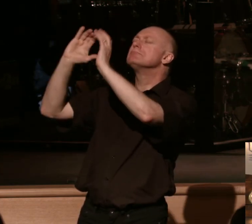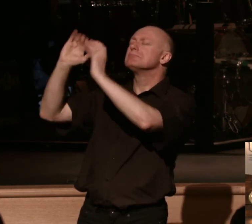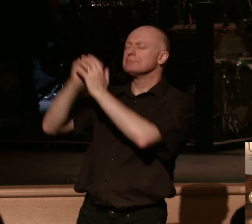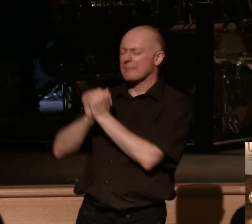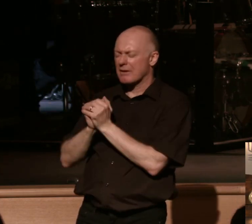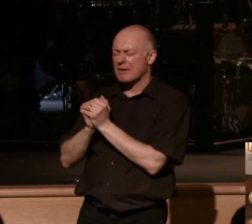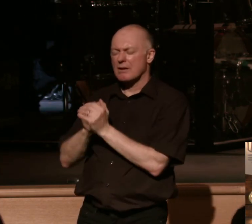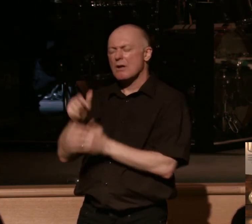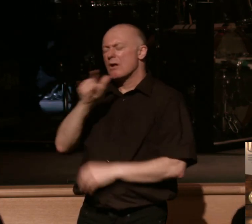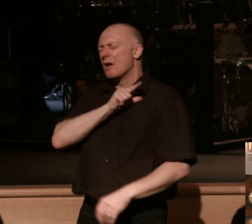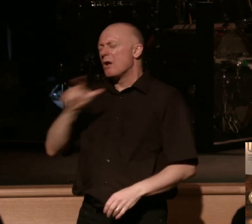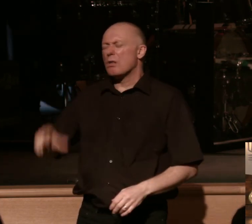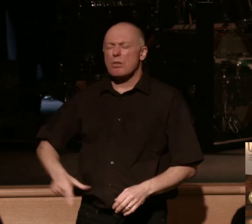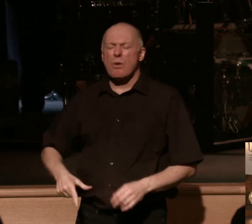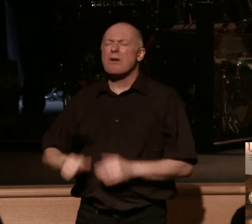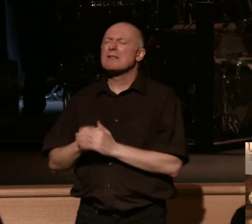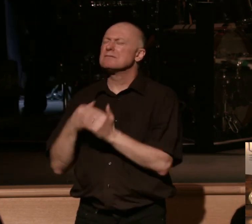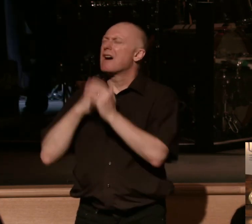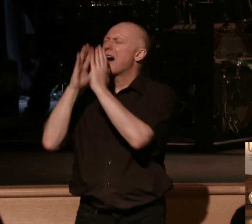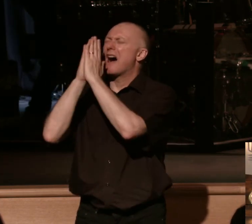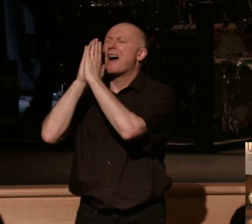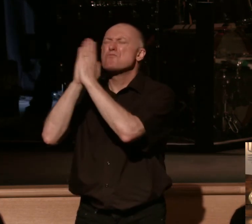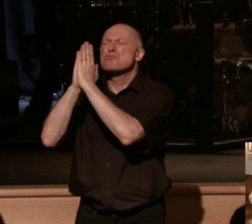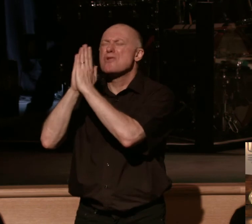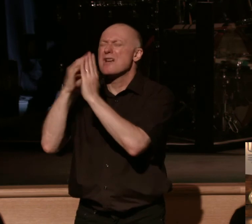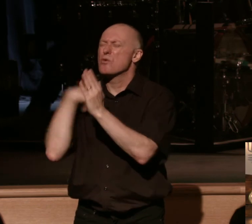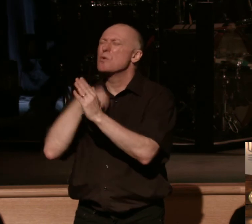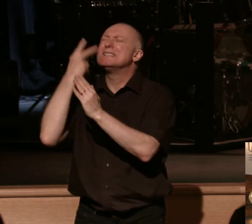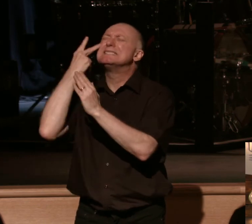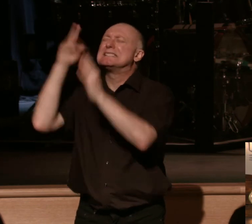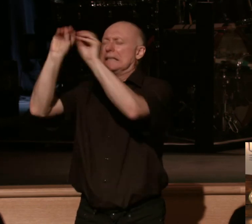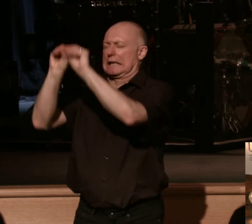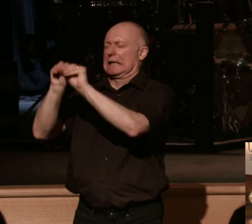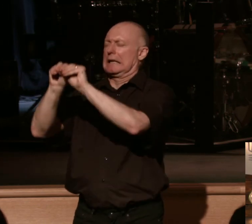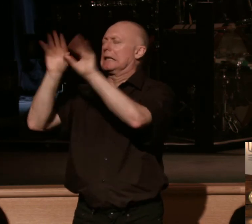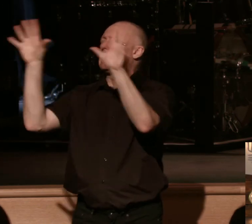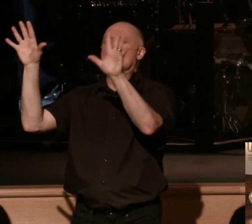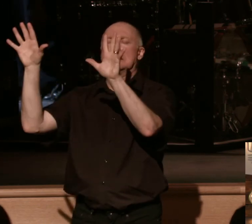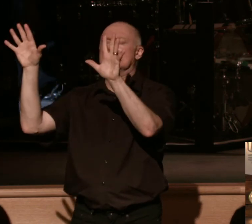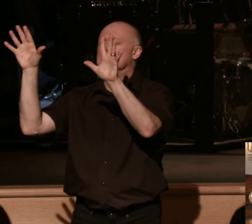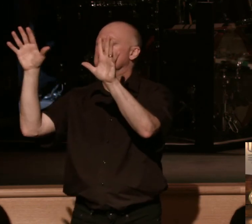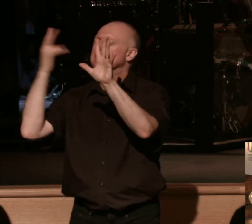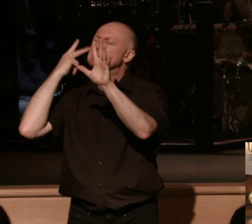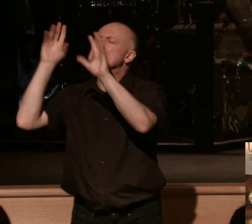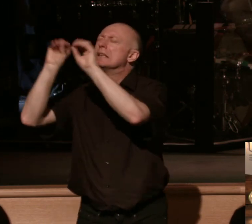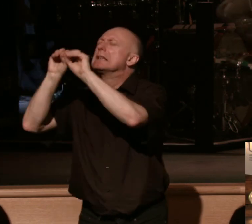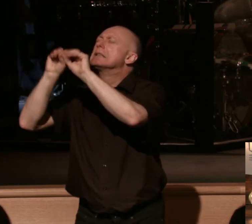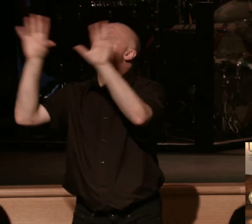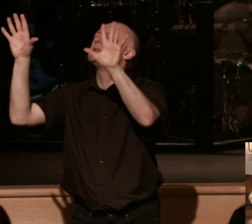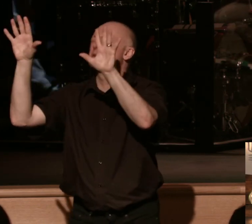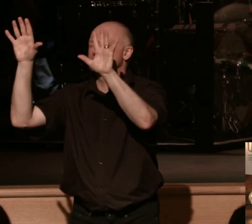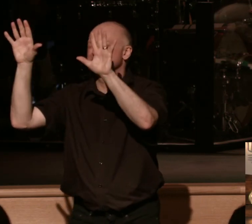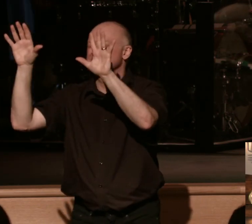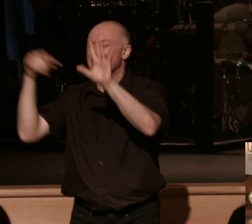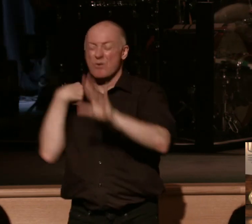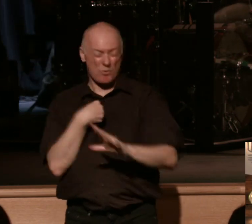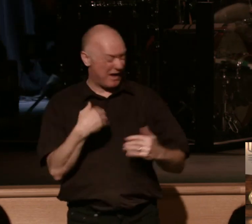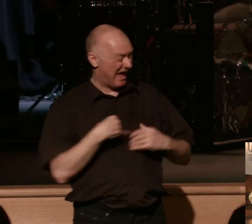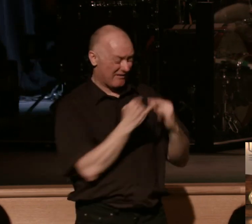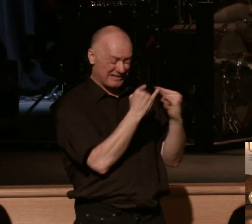Lord I I pray that we are seeing as clearly as ever yeah we're in a tent but one day Lord one